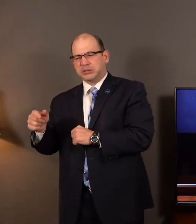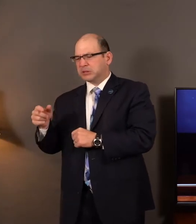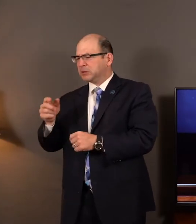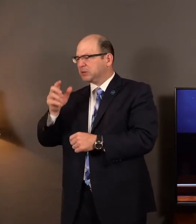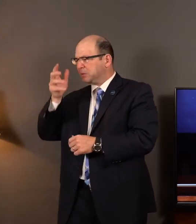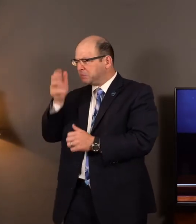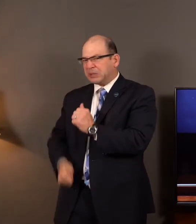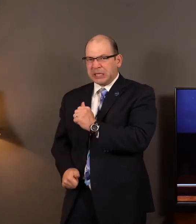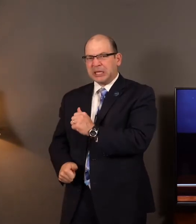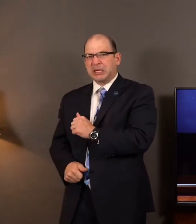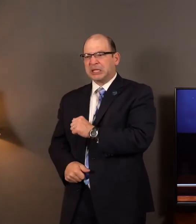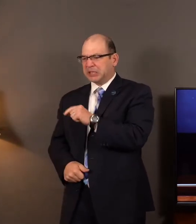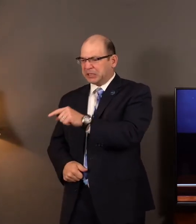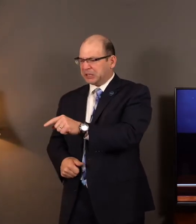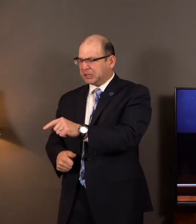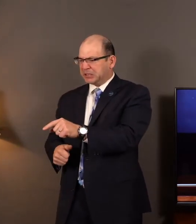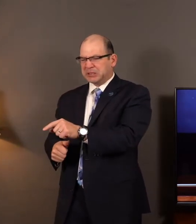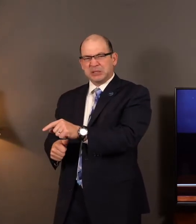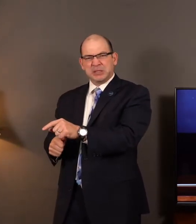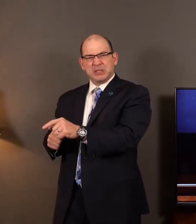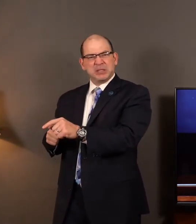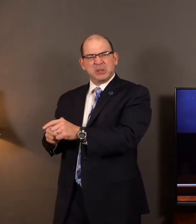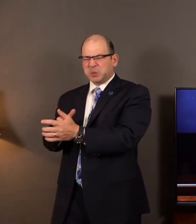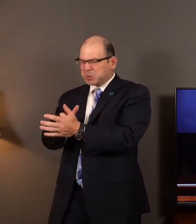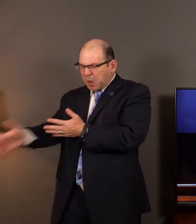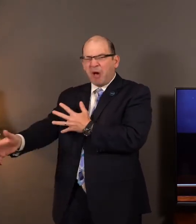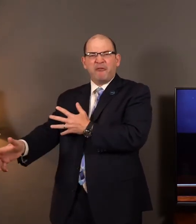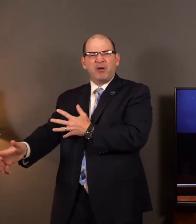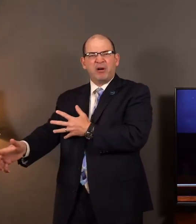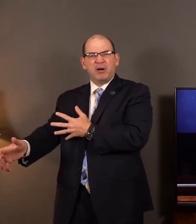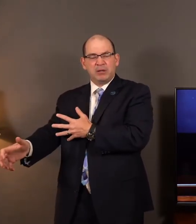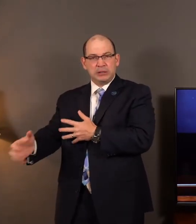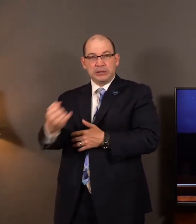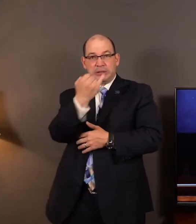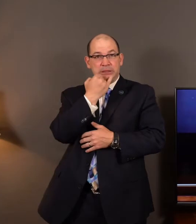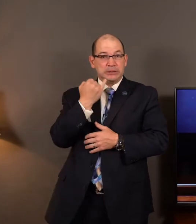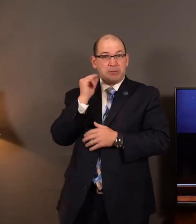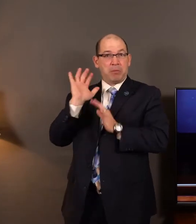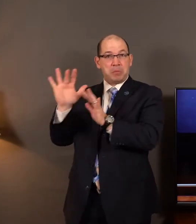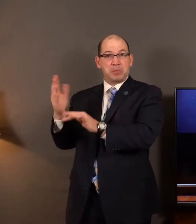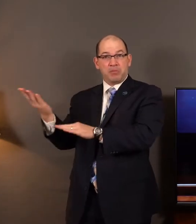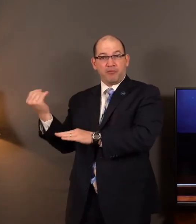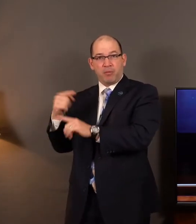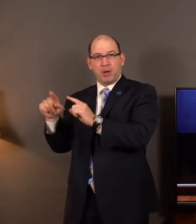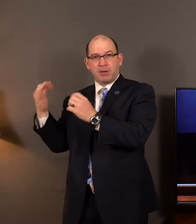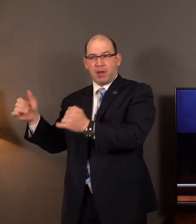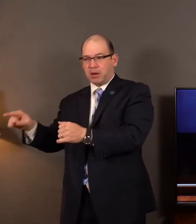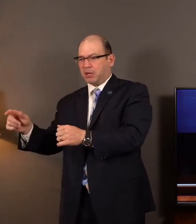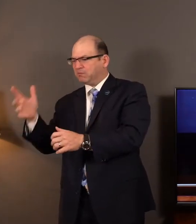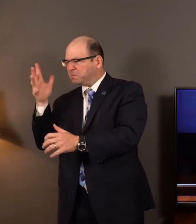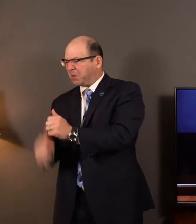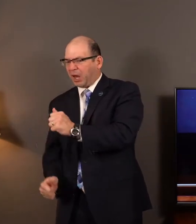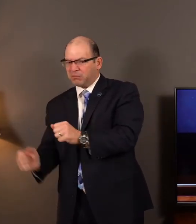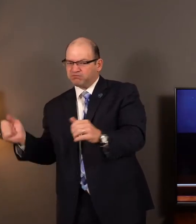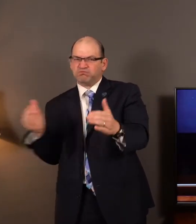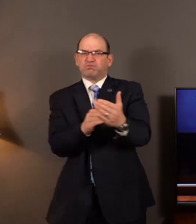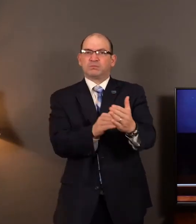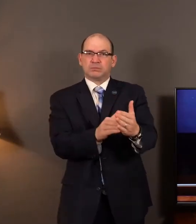mercy before, but he betrayed that mercy and that trust and now was attacking the city. The Bible says, besieging